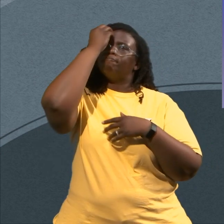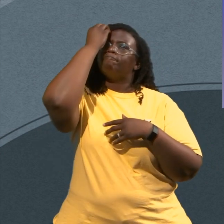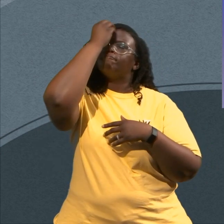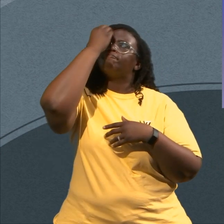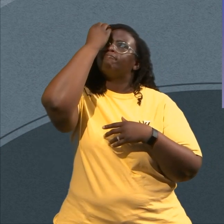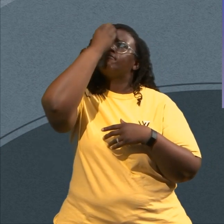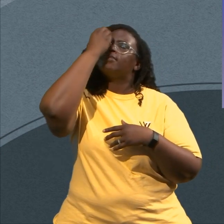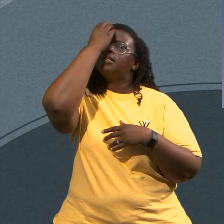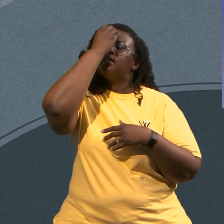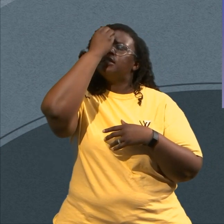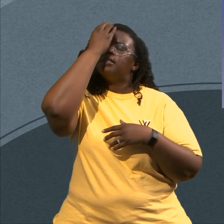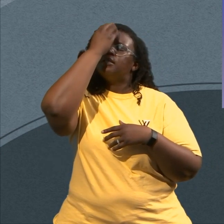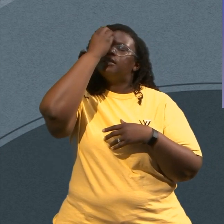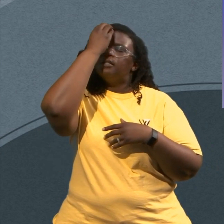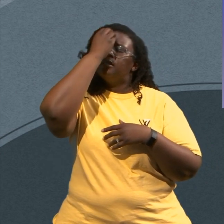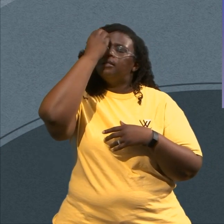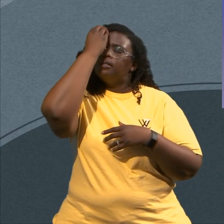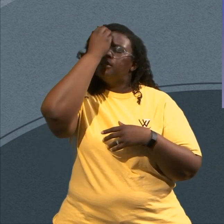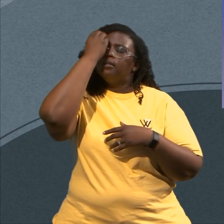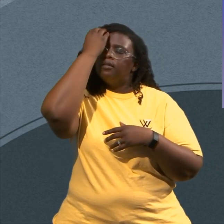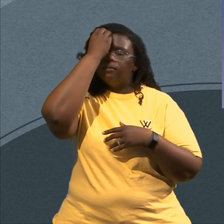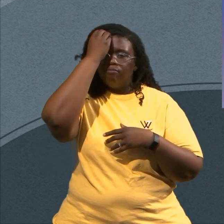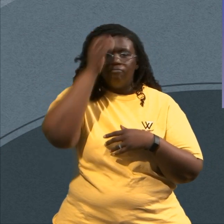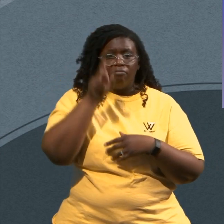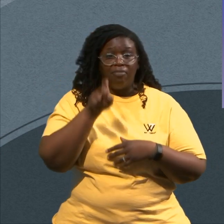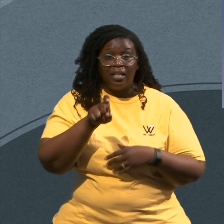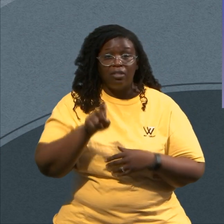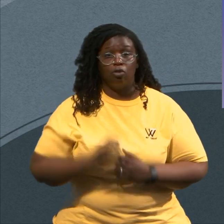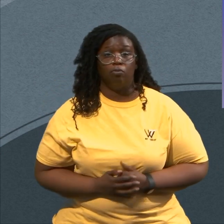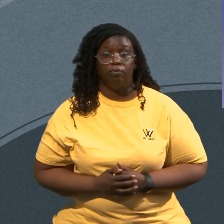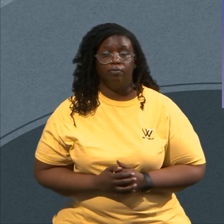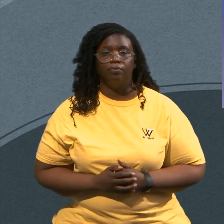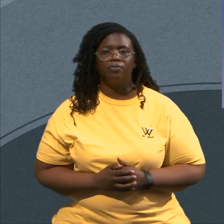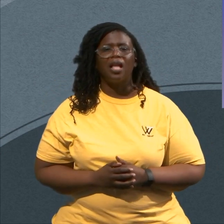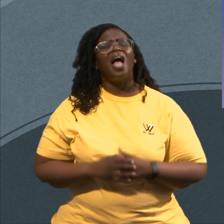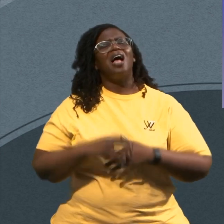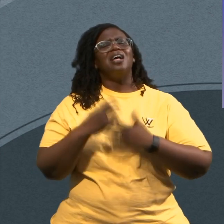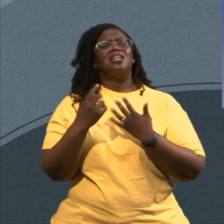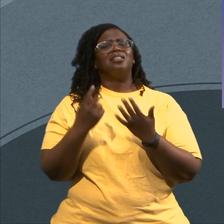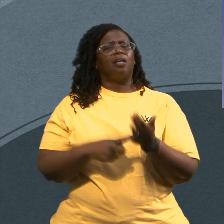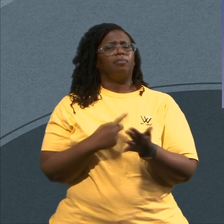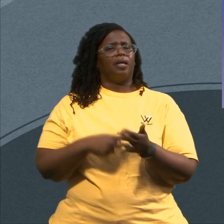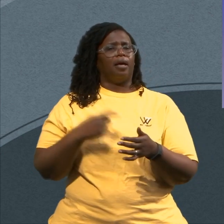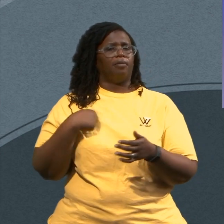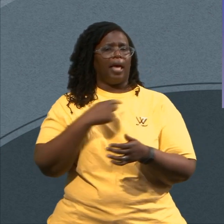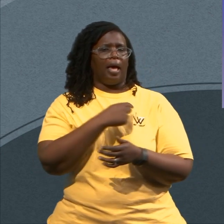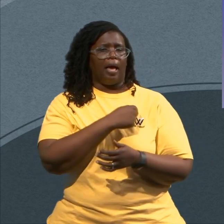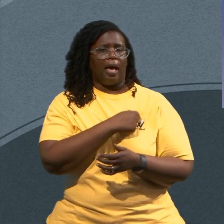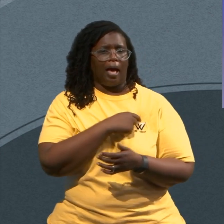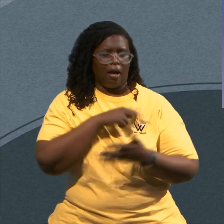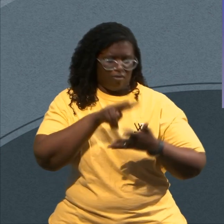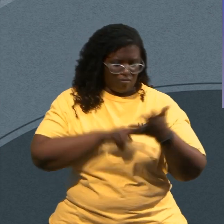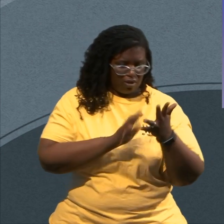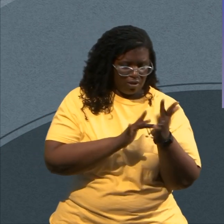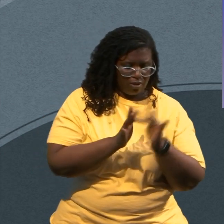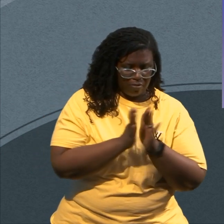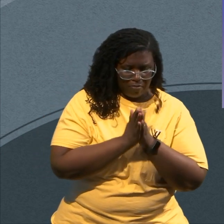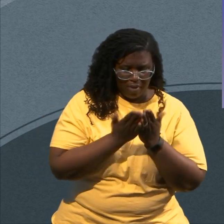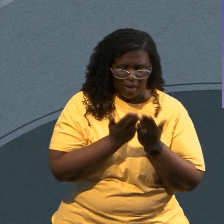To reflect upon it And sometimes That's one of the problems With our devotion life Our devotion life Is so filled